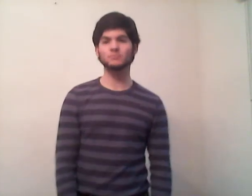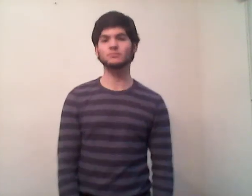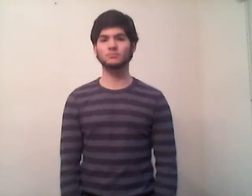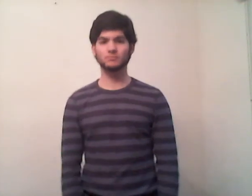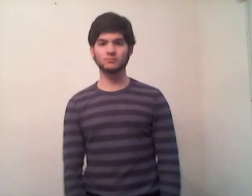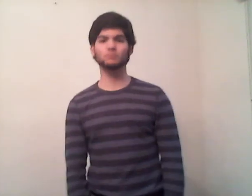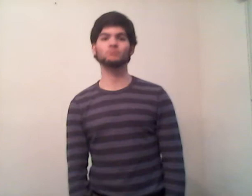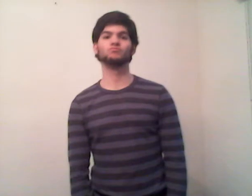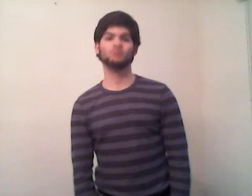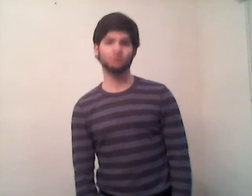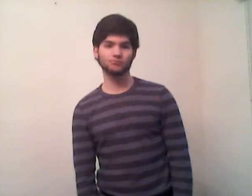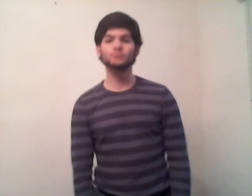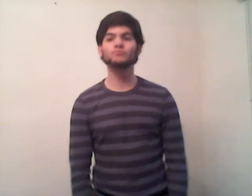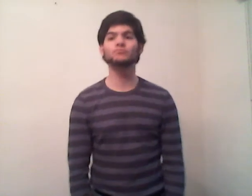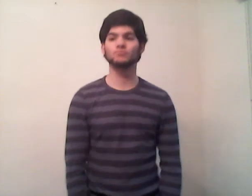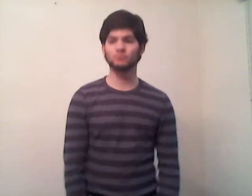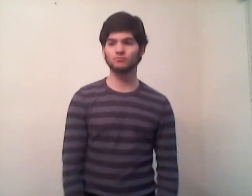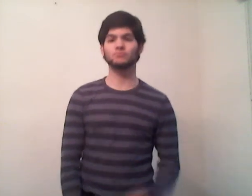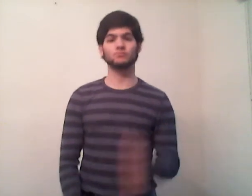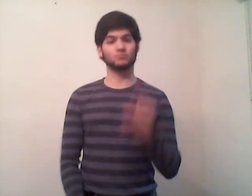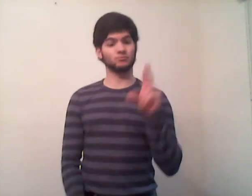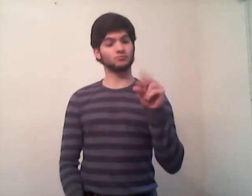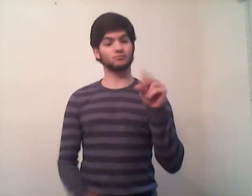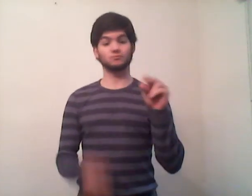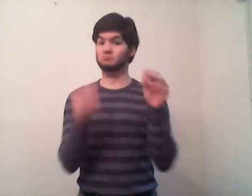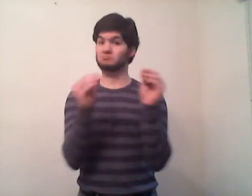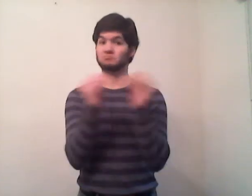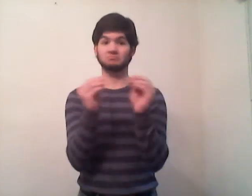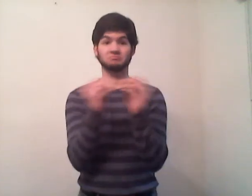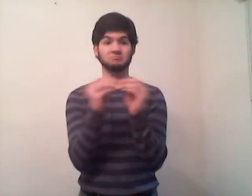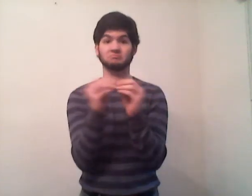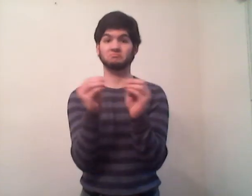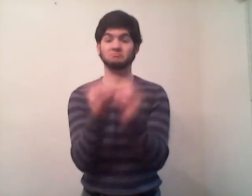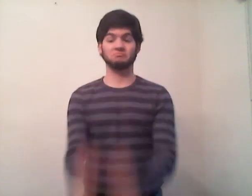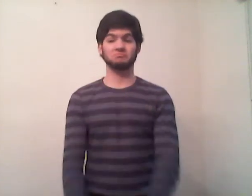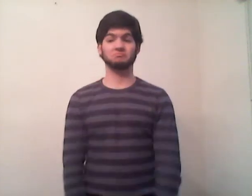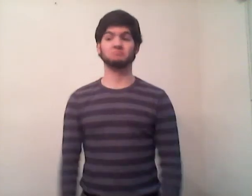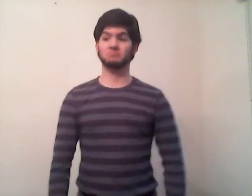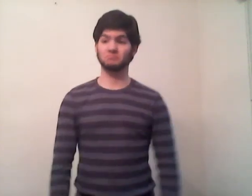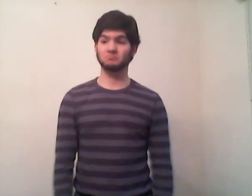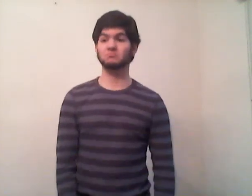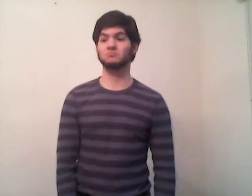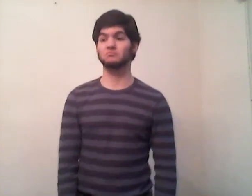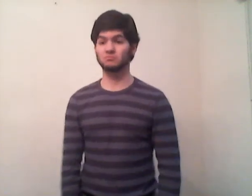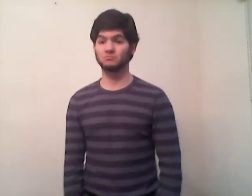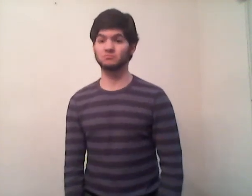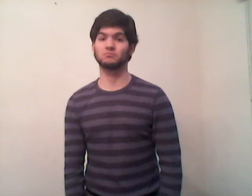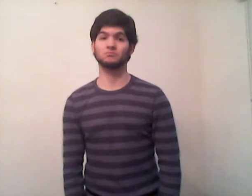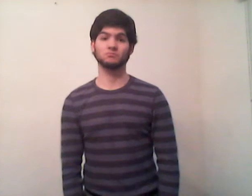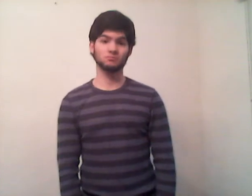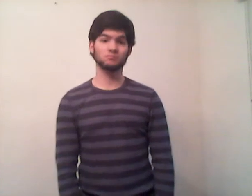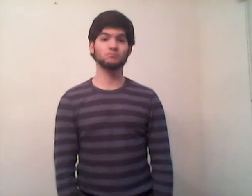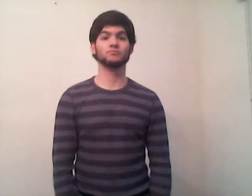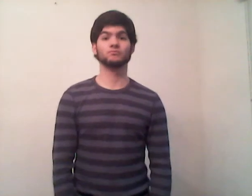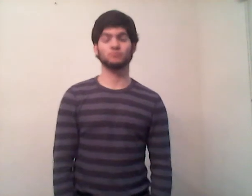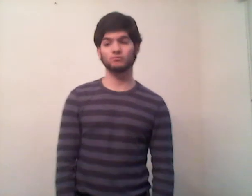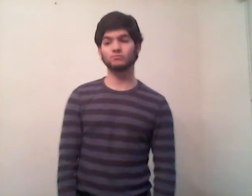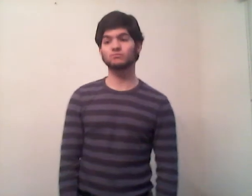breaking To Niece It's secret Determine It's no